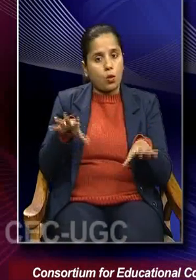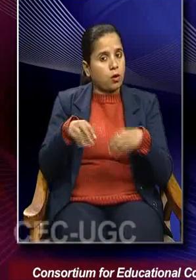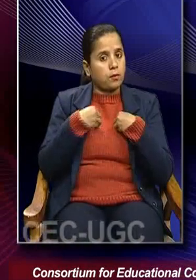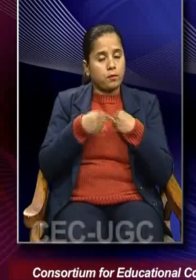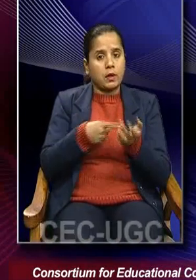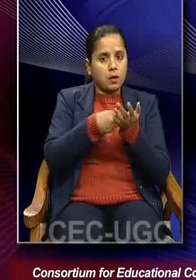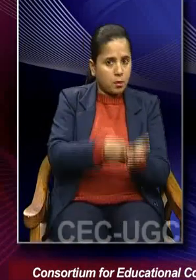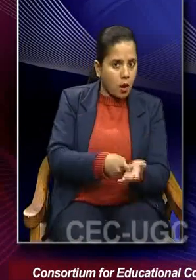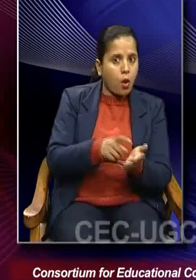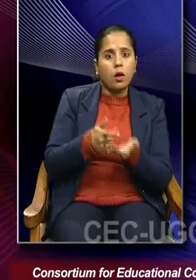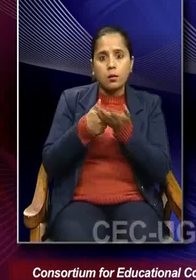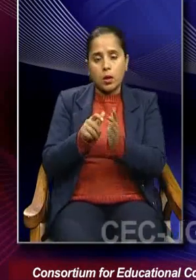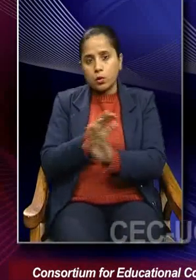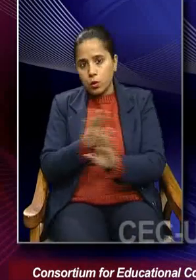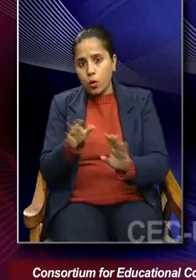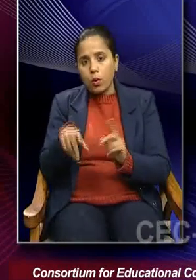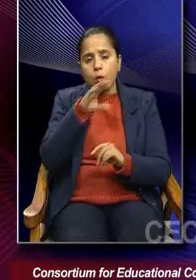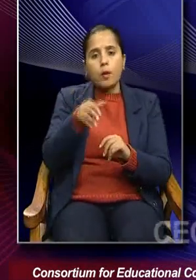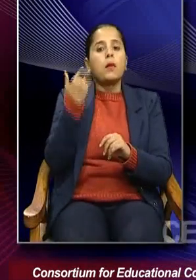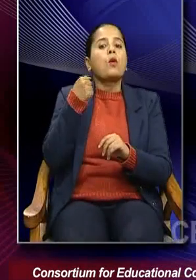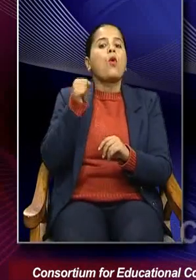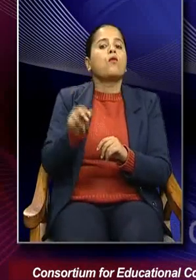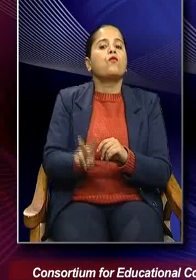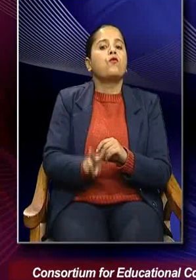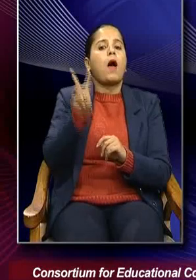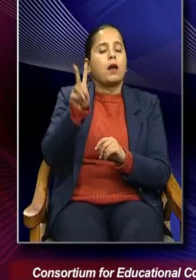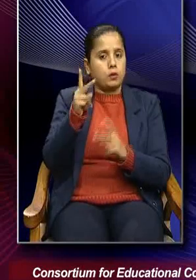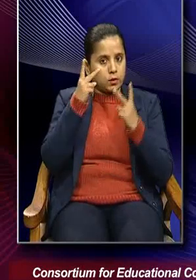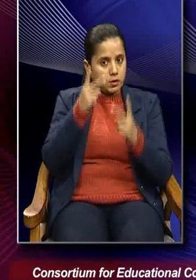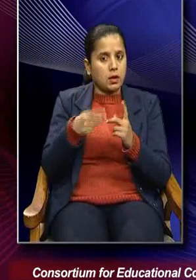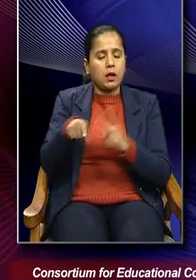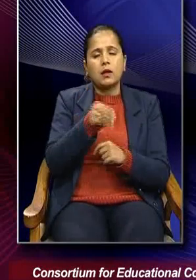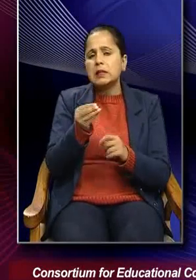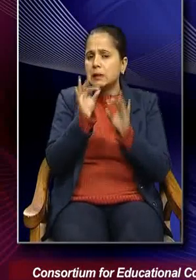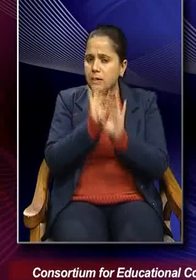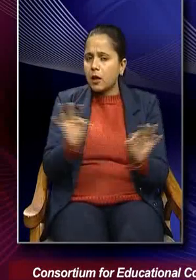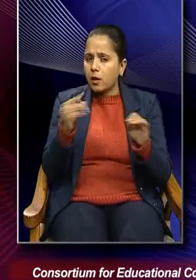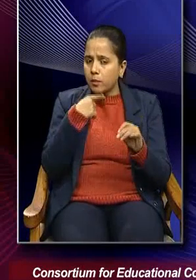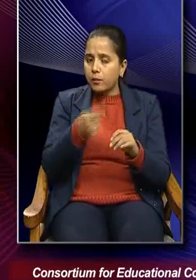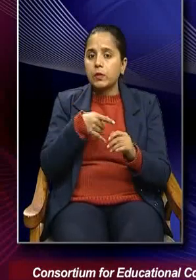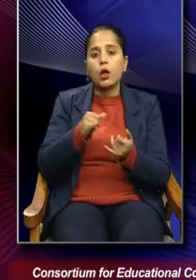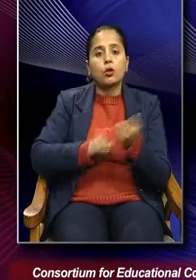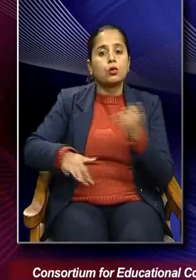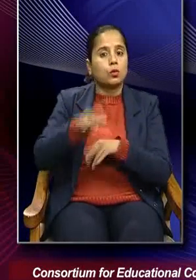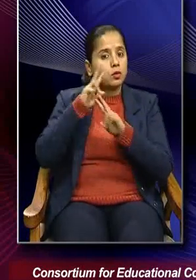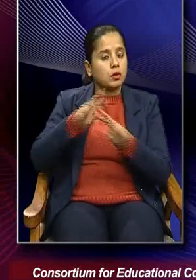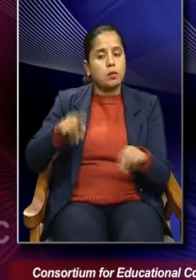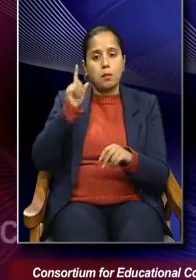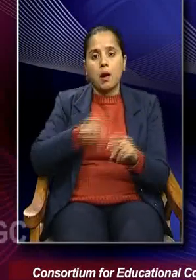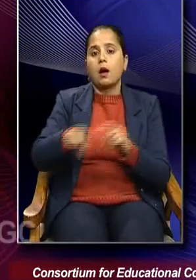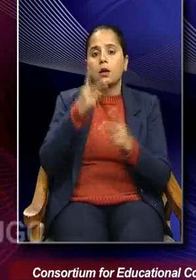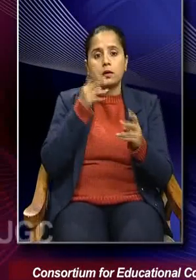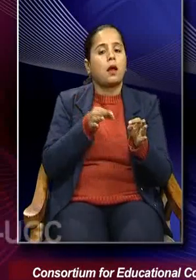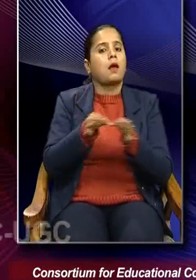respectable as imposed value. In simple, the sociologist needs to go